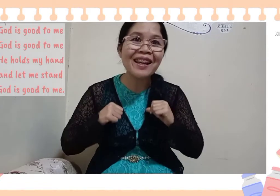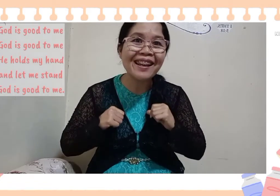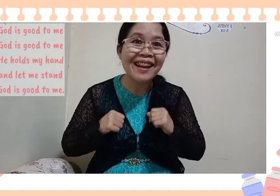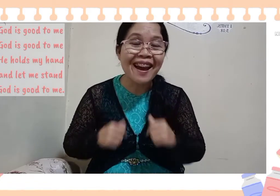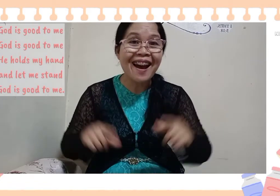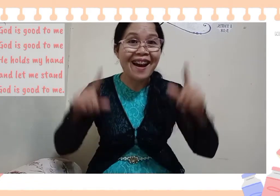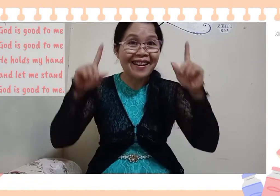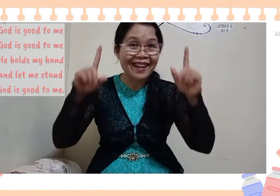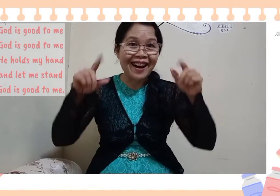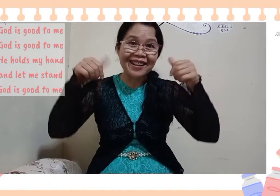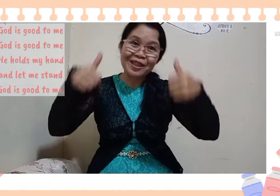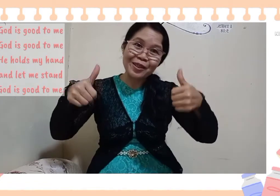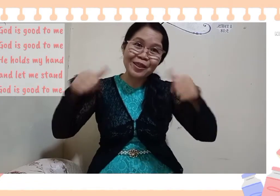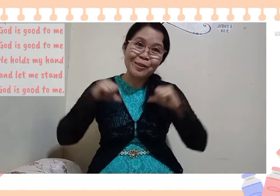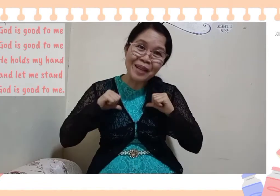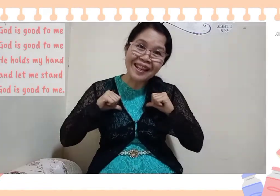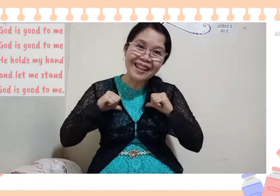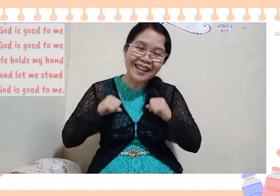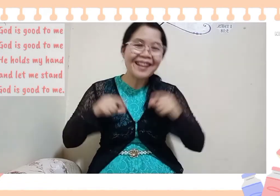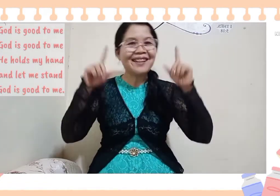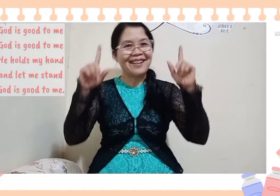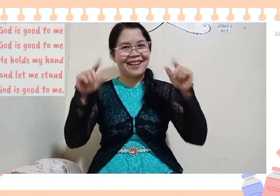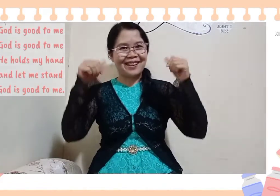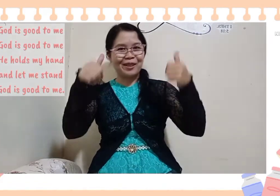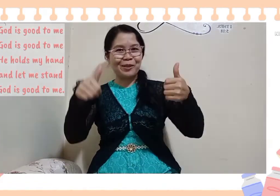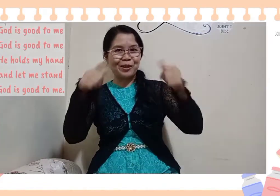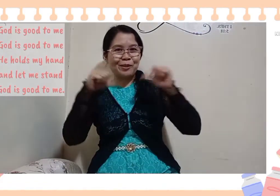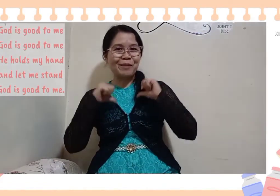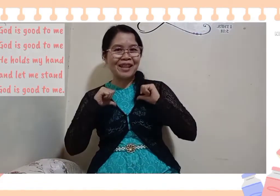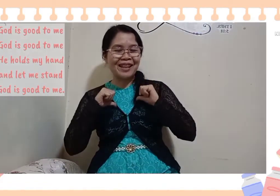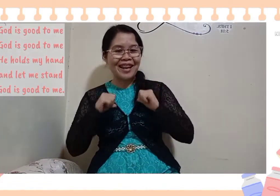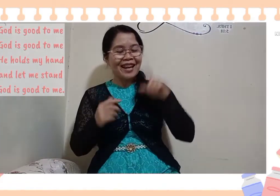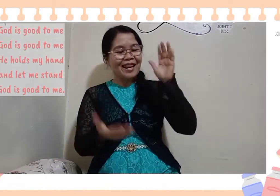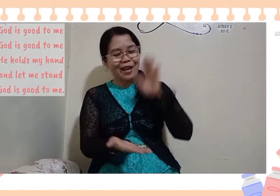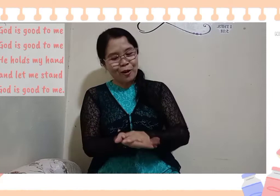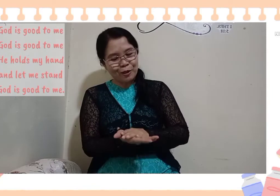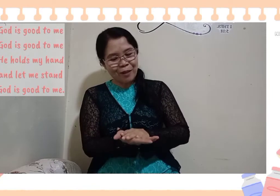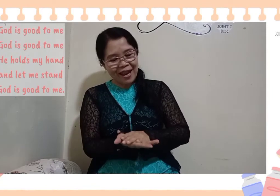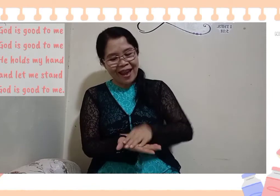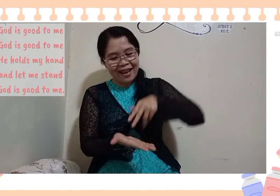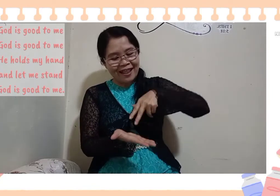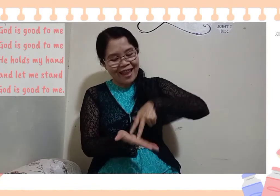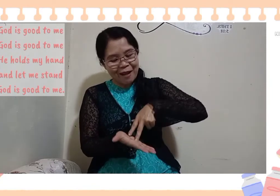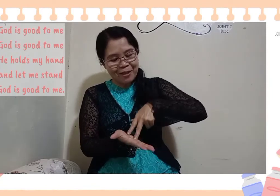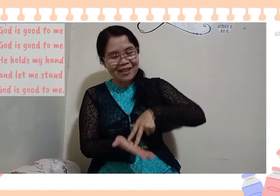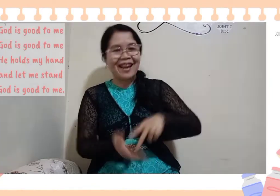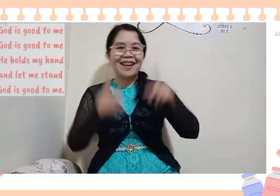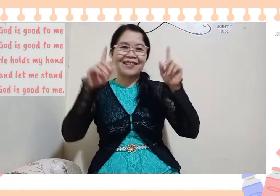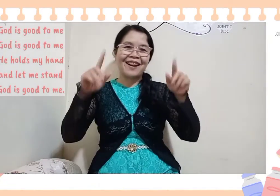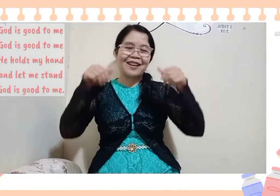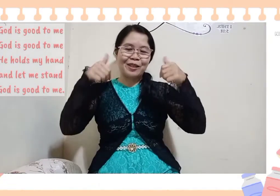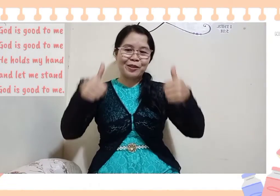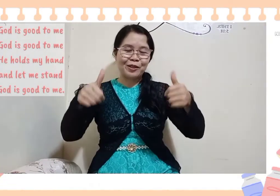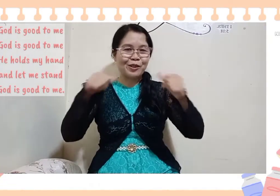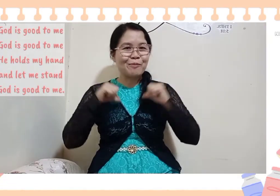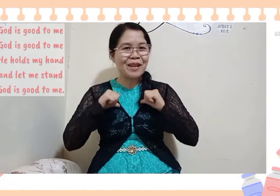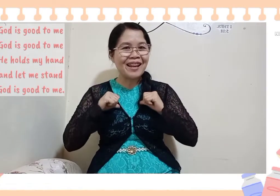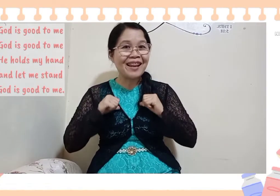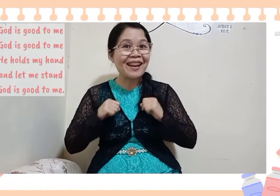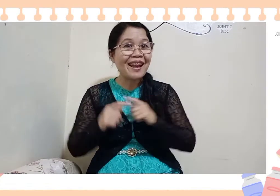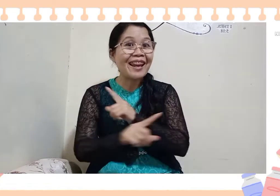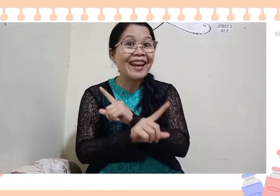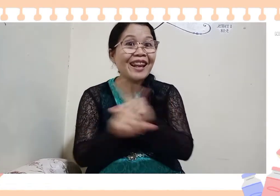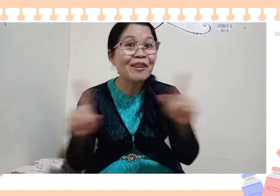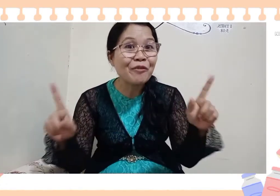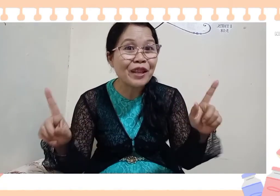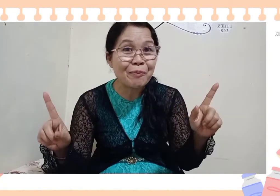good to me. God is good to me. God is good to me. He holds my hand and let me stand. God is good to